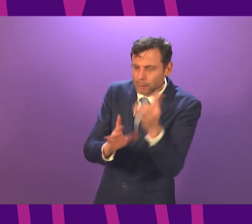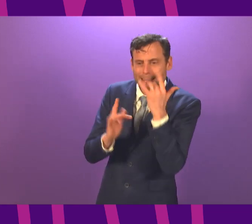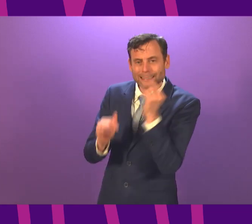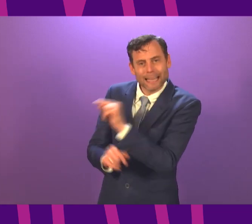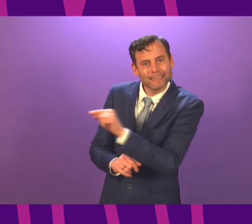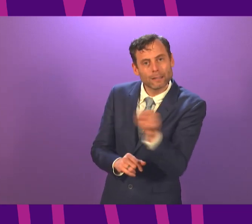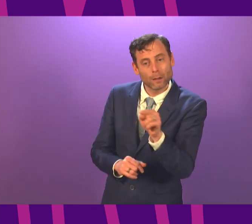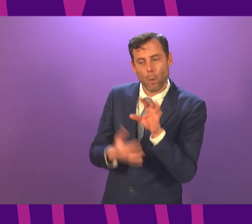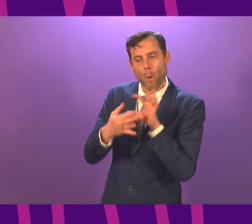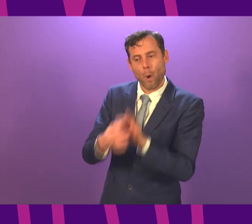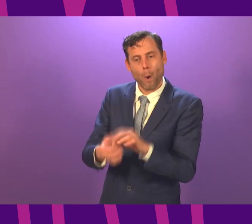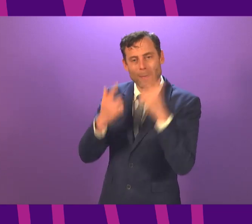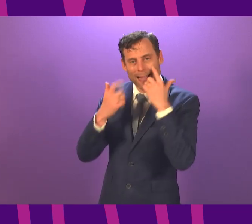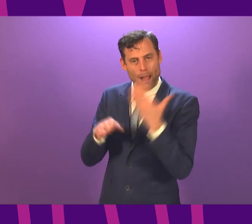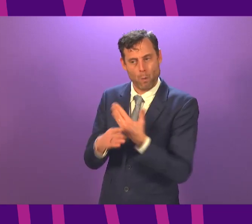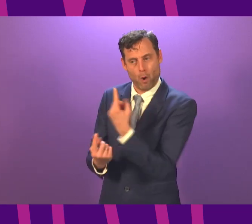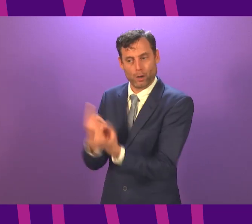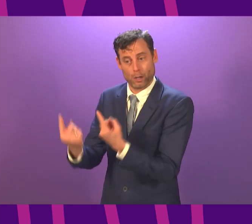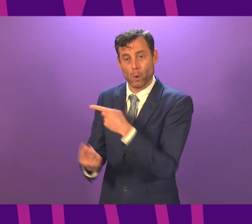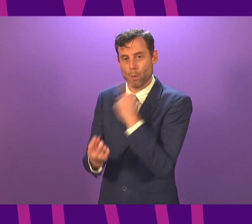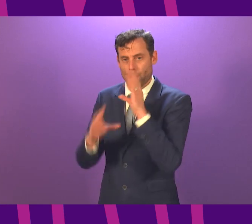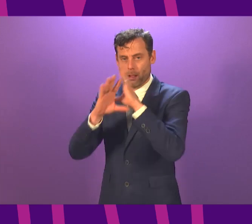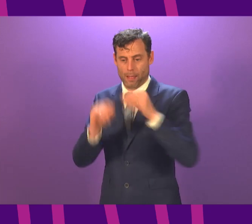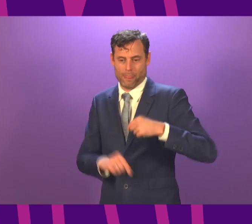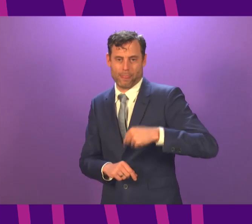testing, home care worker testing later this week.